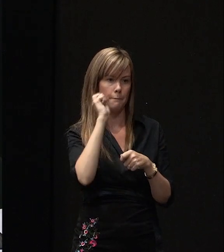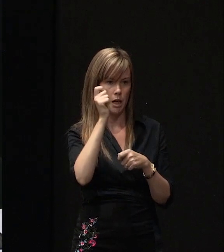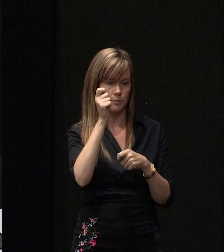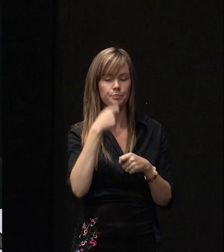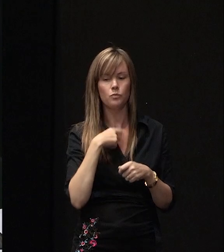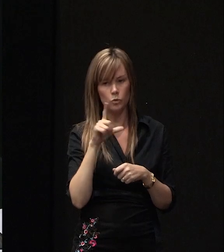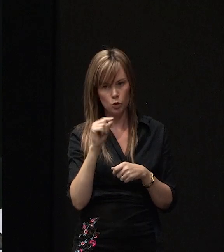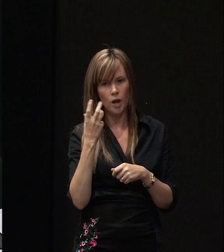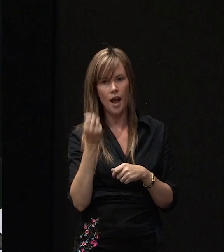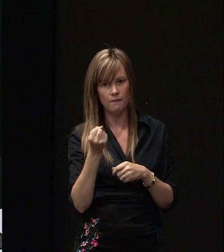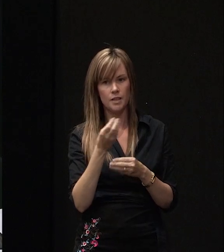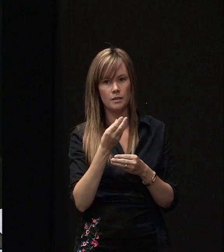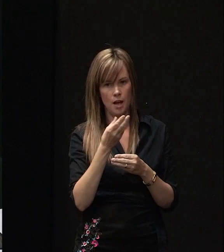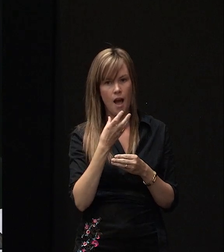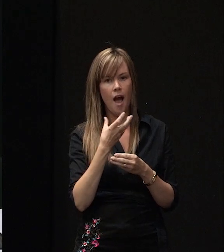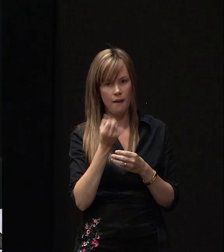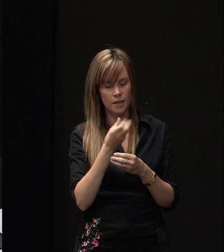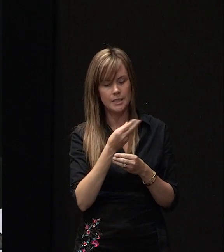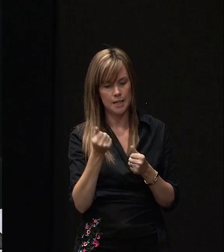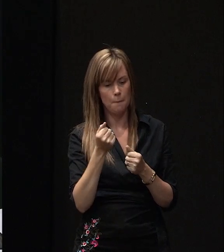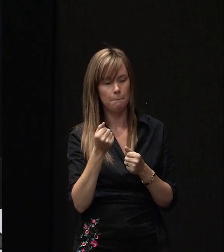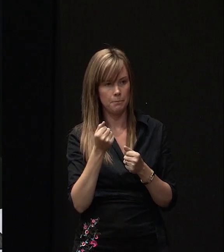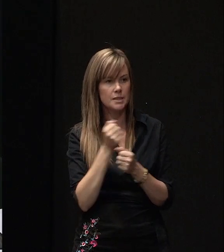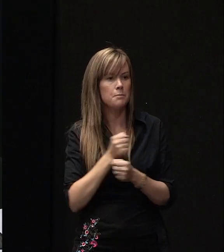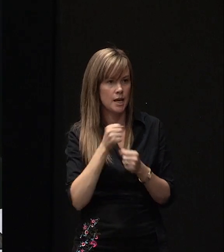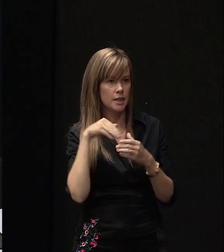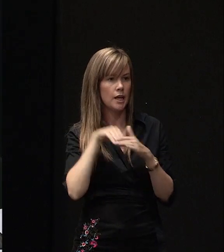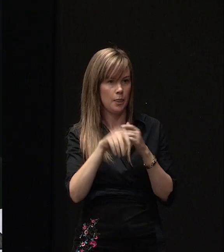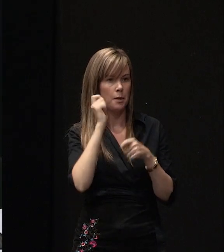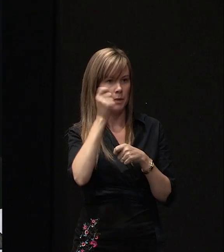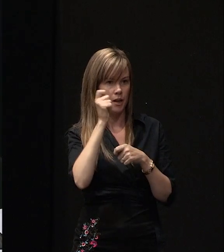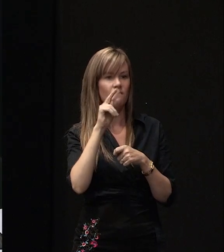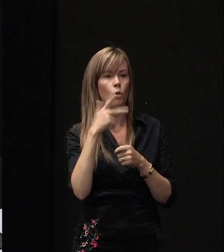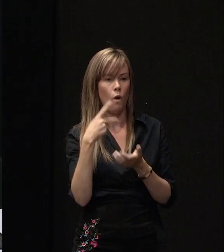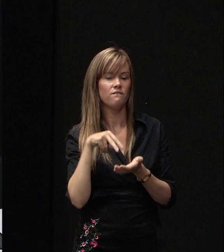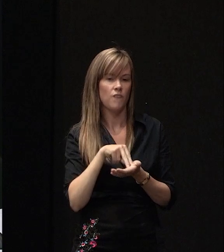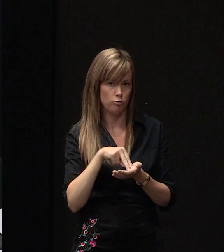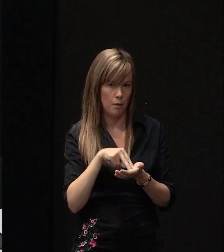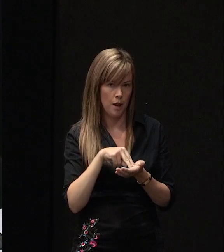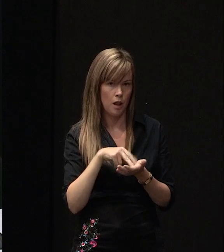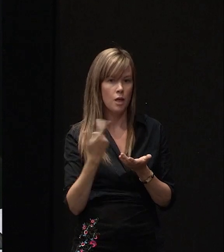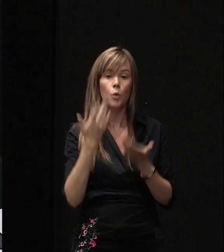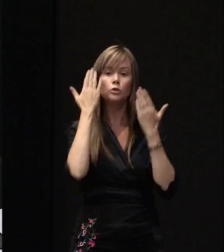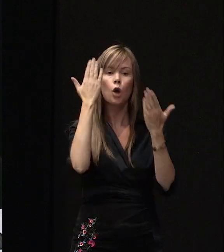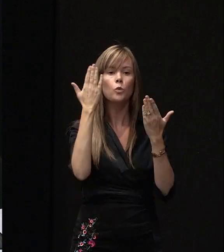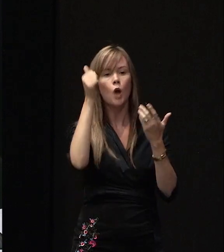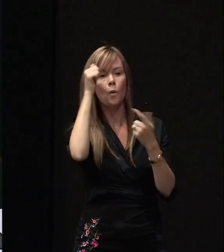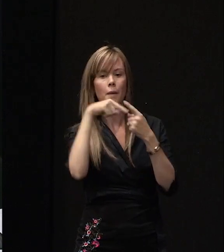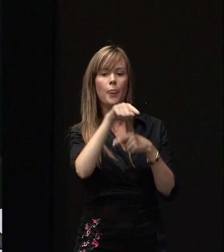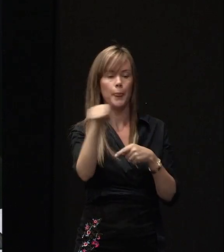have some, we've allocated some space in our build capacity for vulnerable that we don't yet know about.